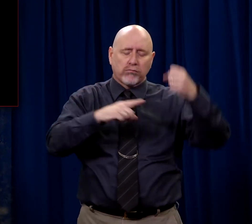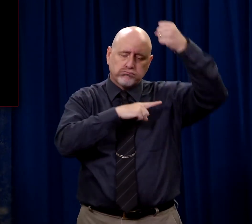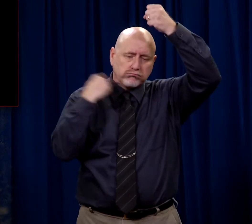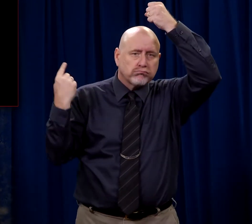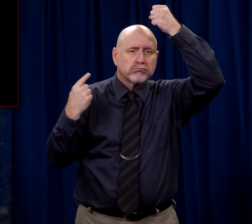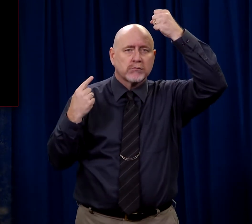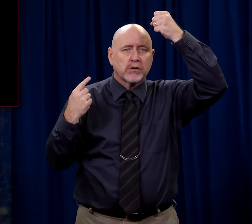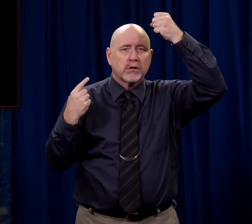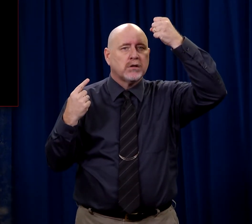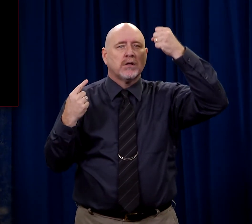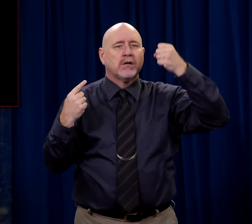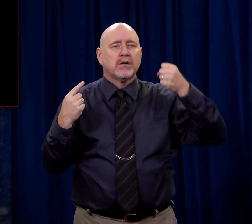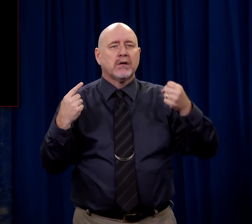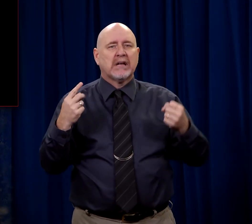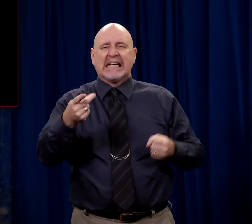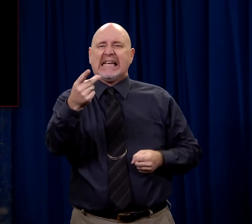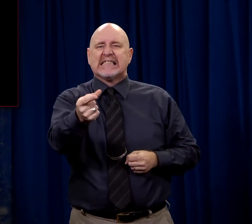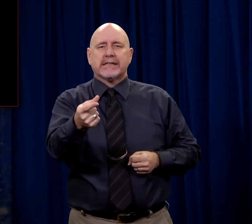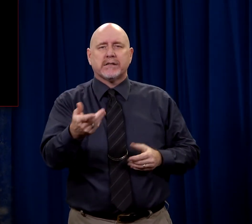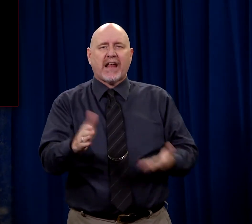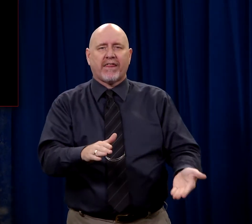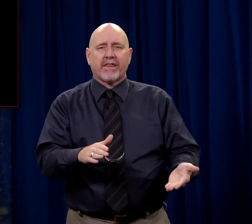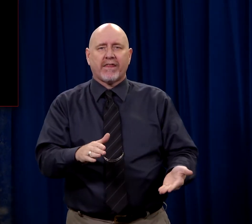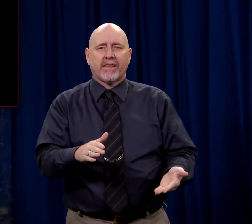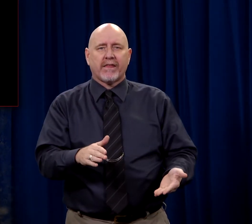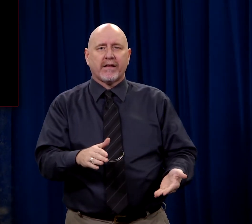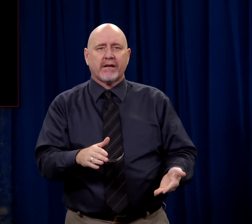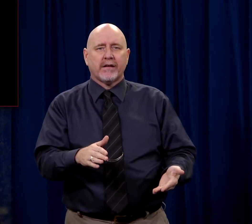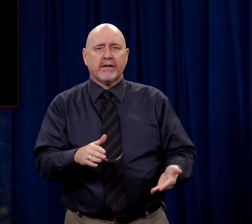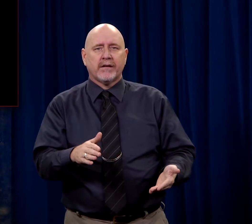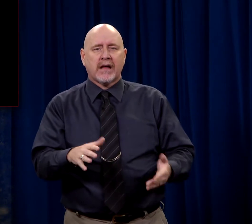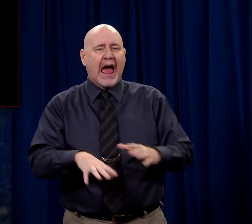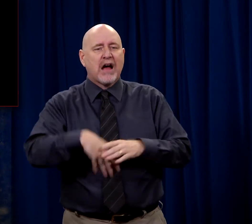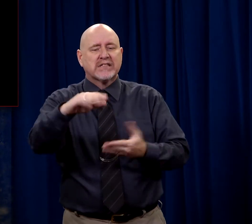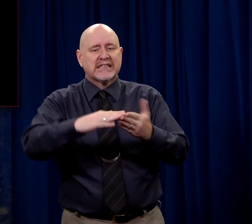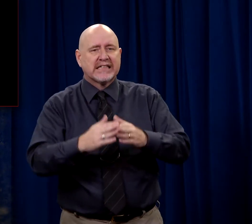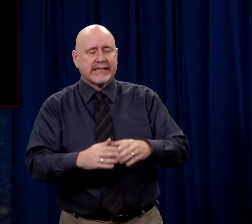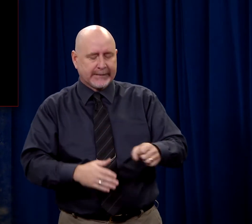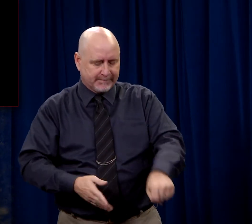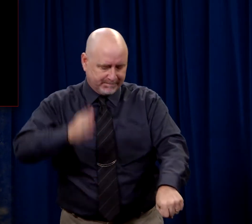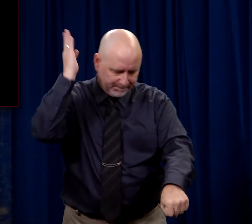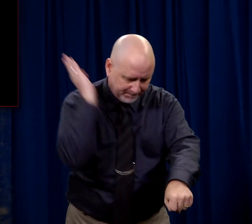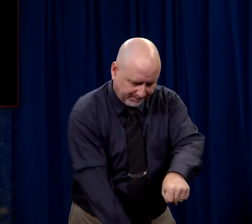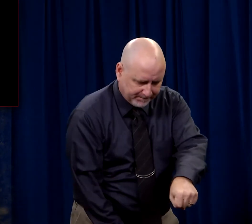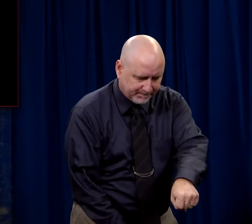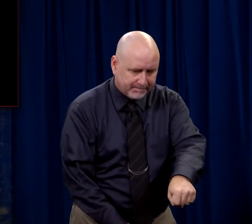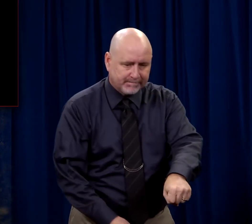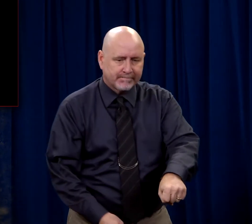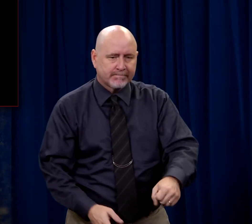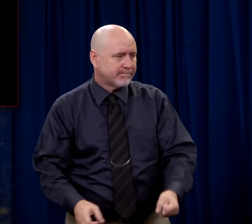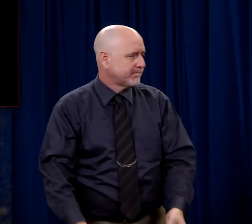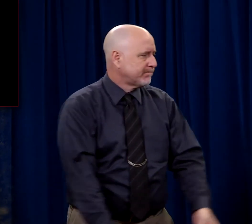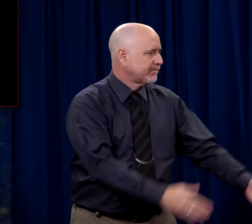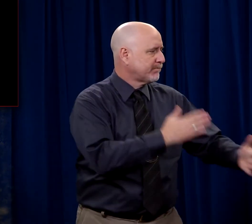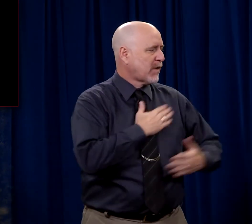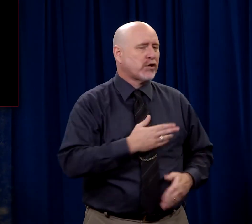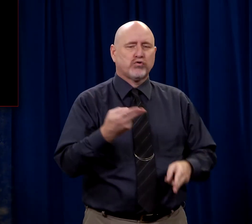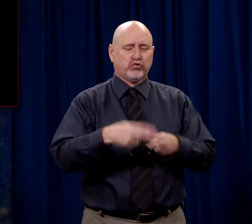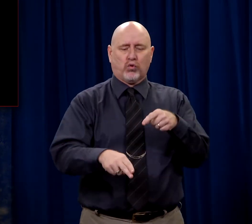a beheading. An instant death where you just carried a man outside the city and you killed him and you disposed of the body.